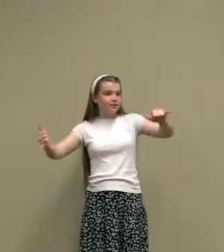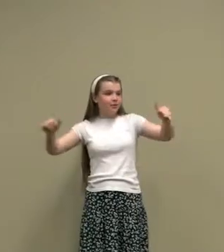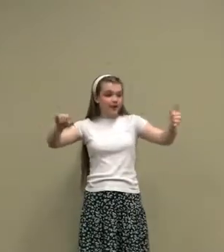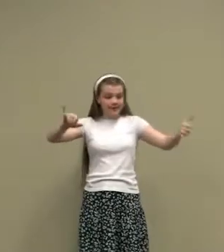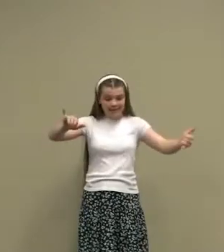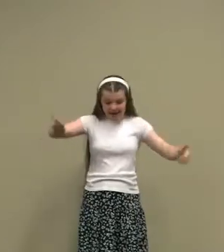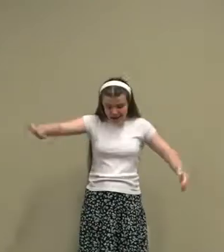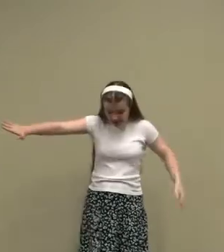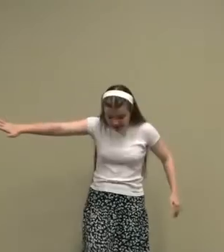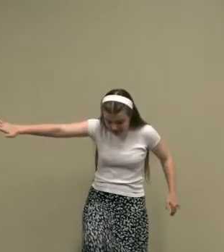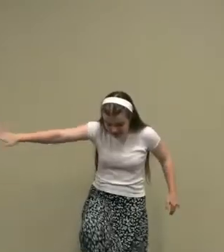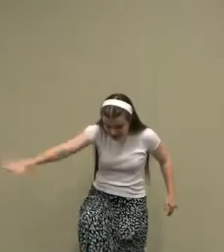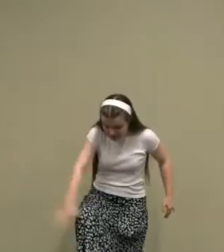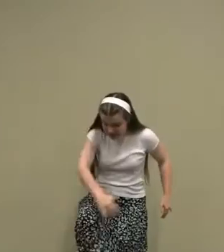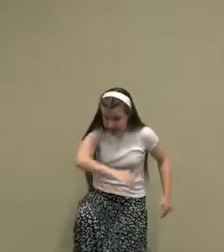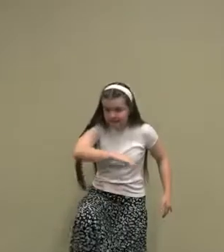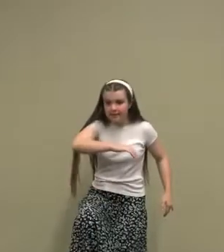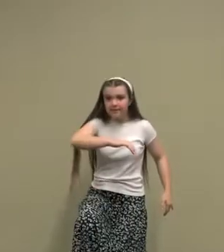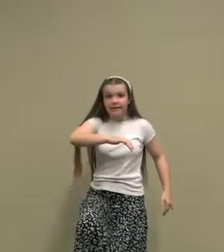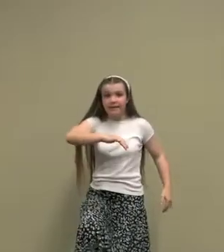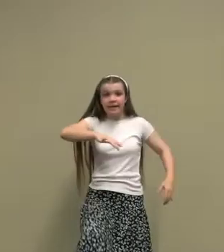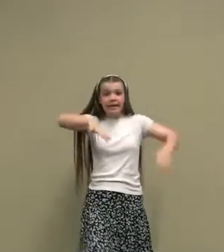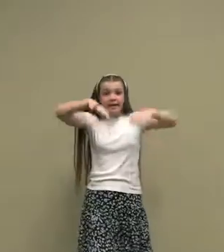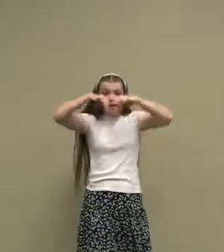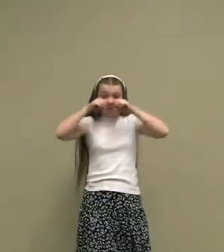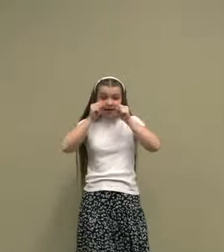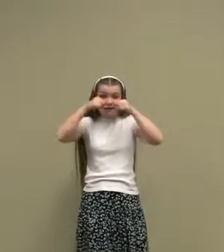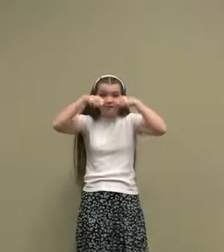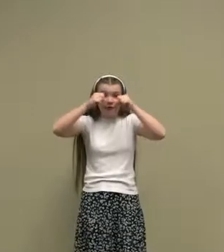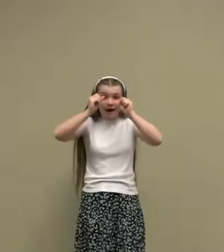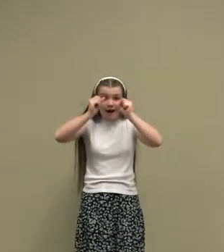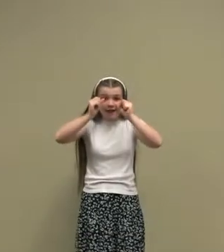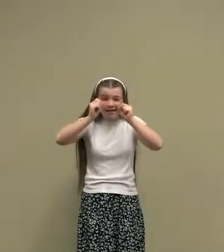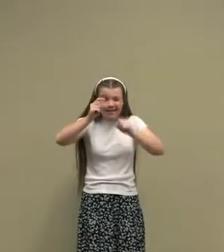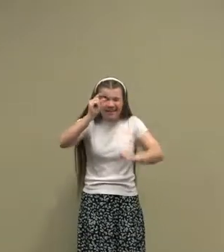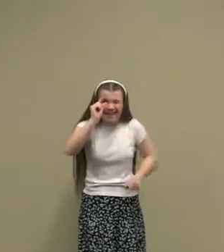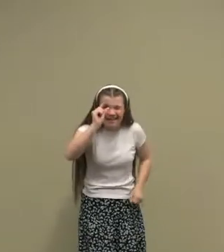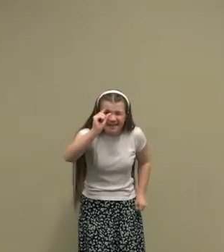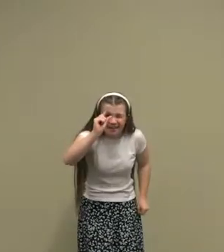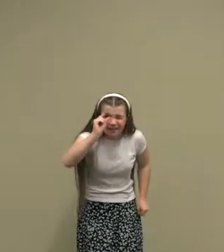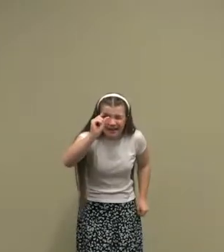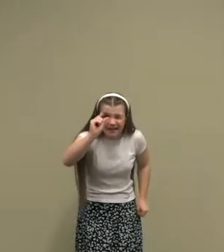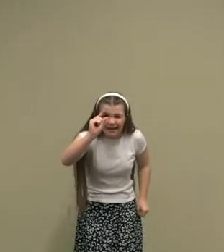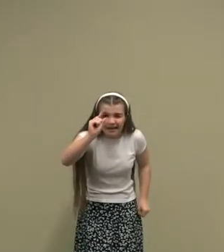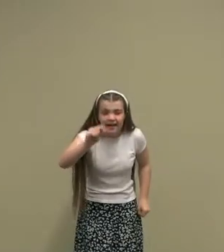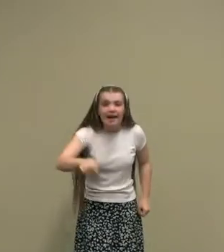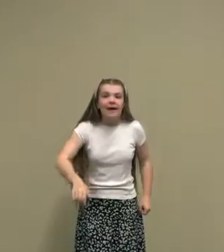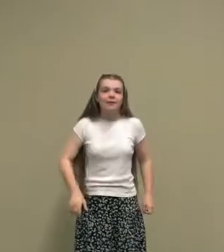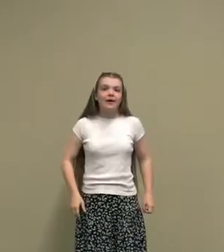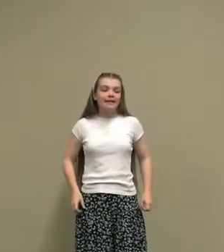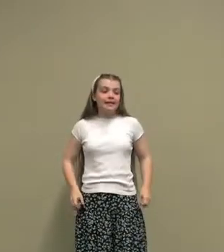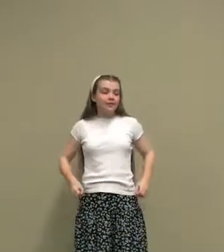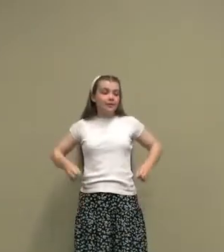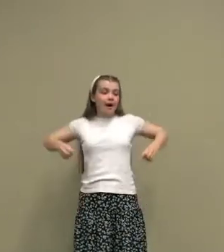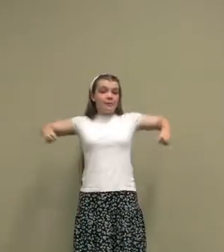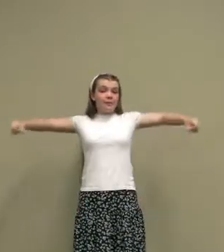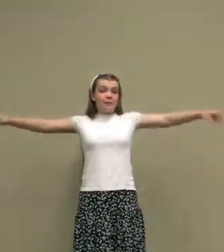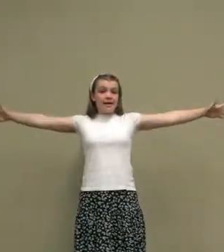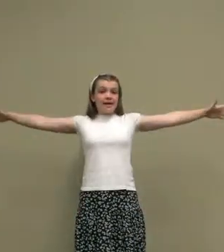toys, and when he skinned his little knee, he might have cried like little me. And when he grew up big